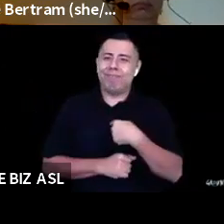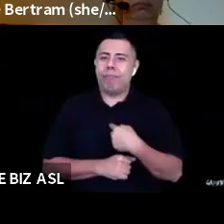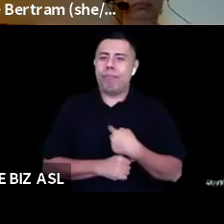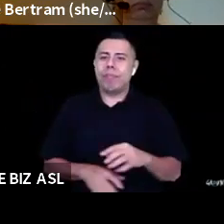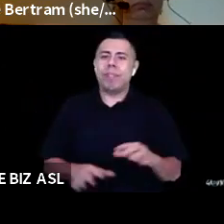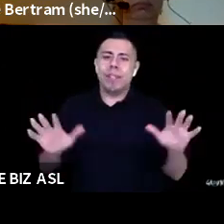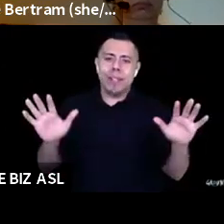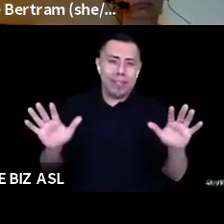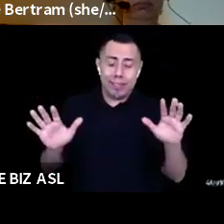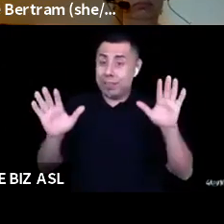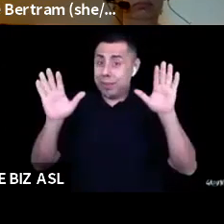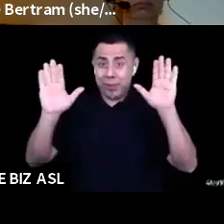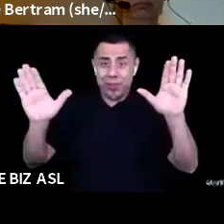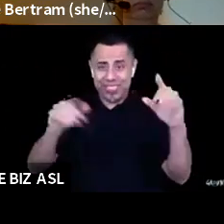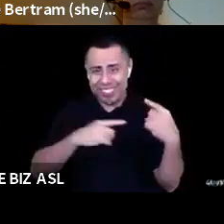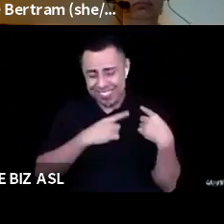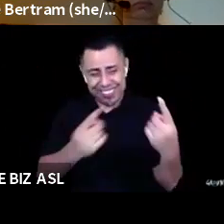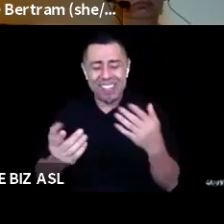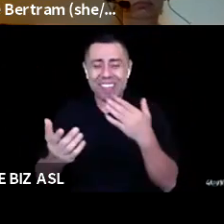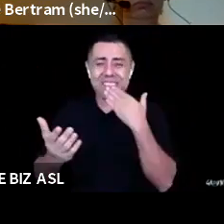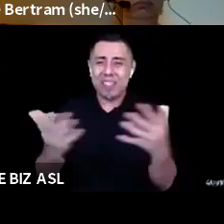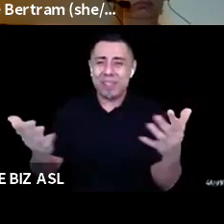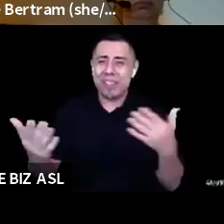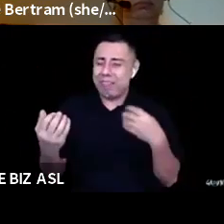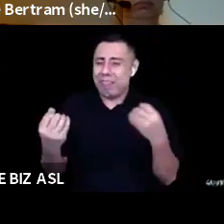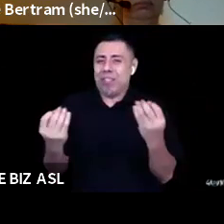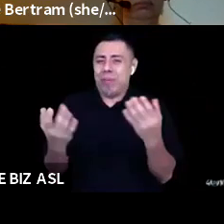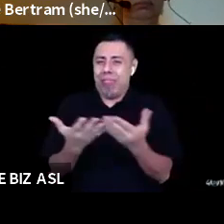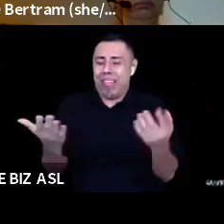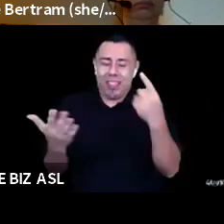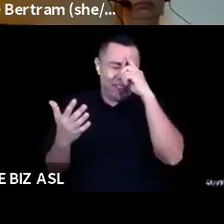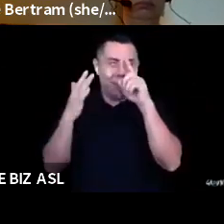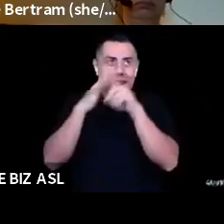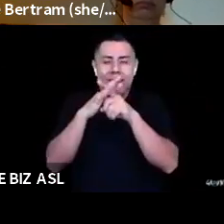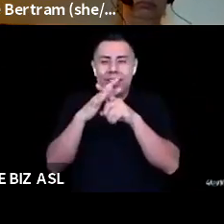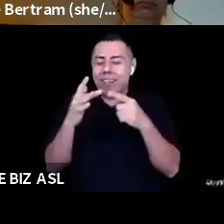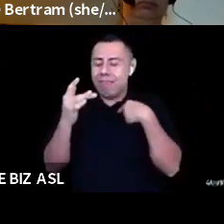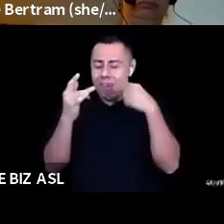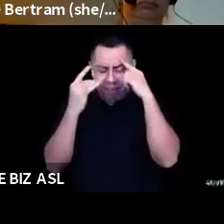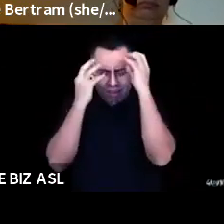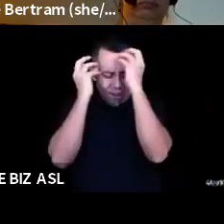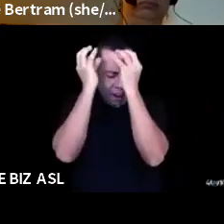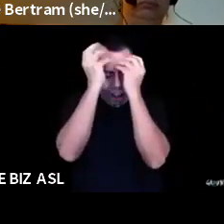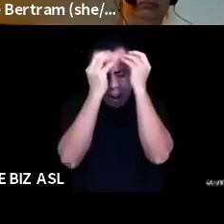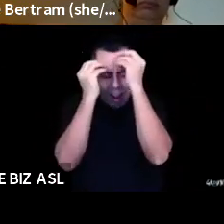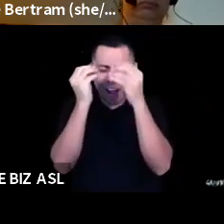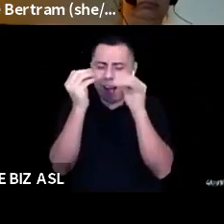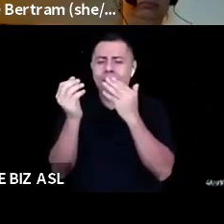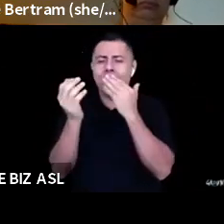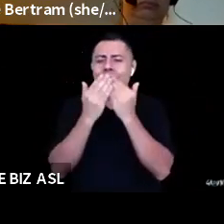has been so great. Thank you so much. Um, so many things to think about. My brain is just on fire in a good way. Um, but I, I typed into the